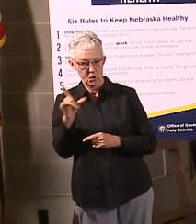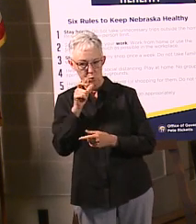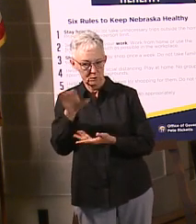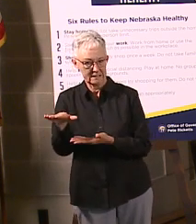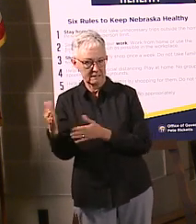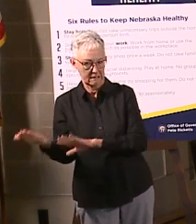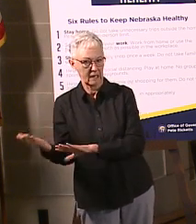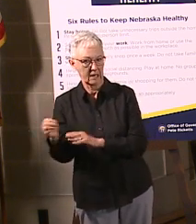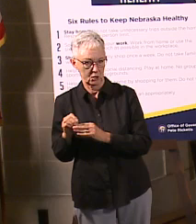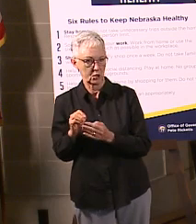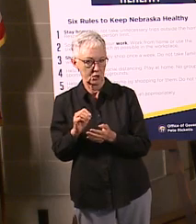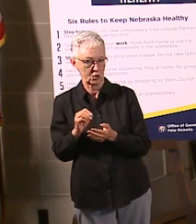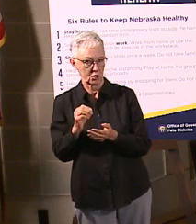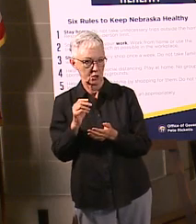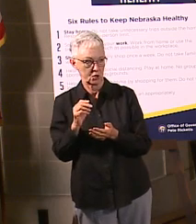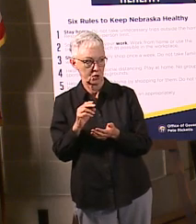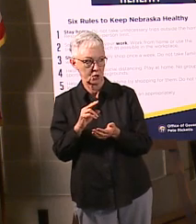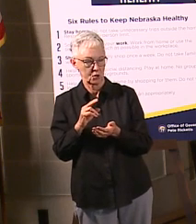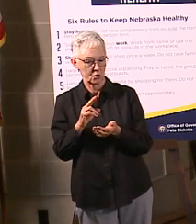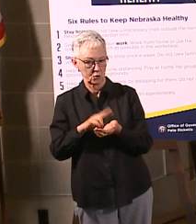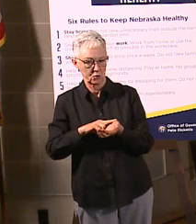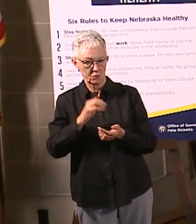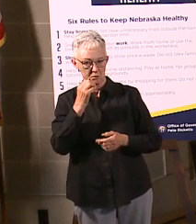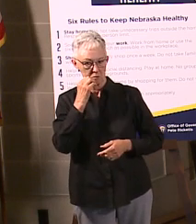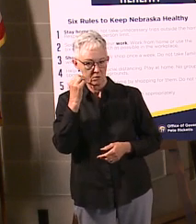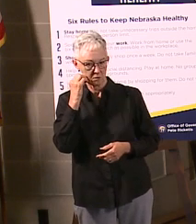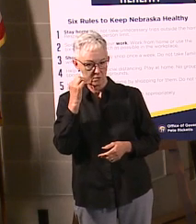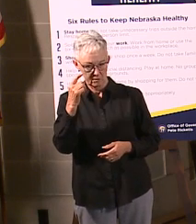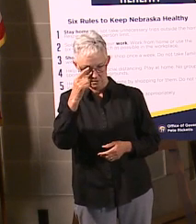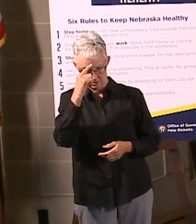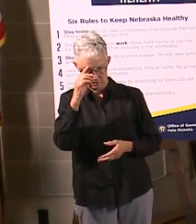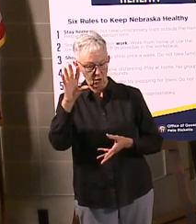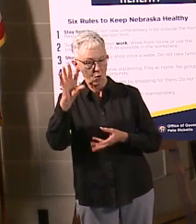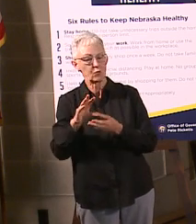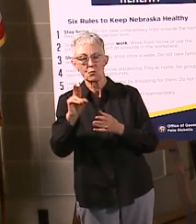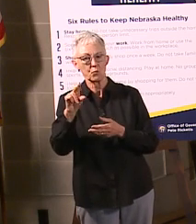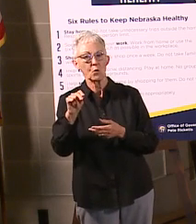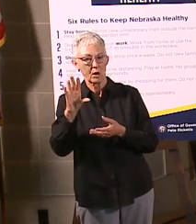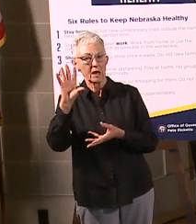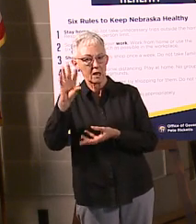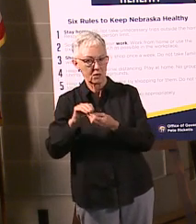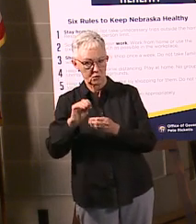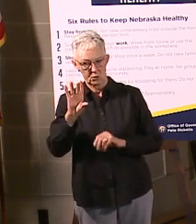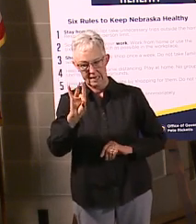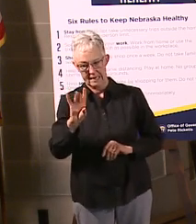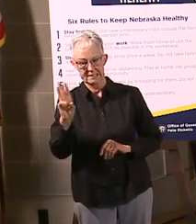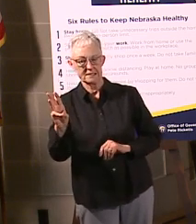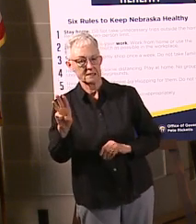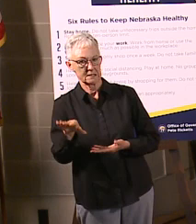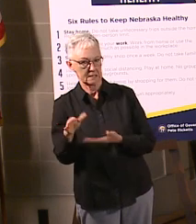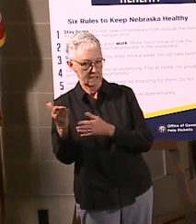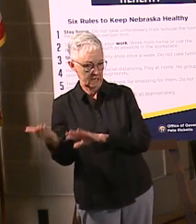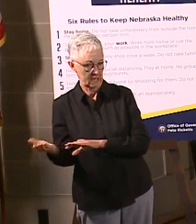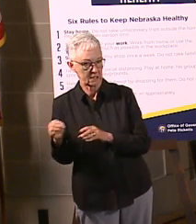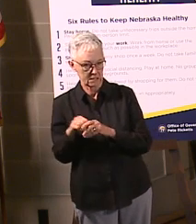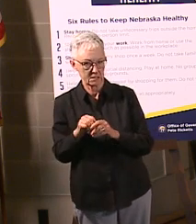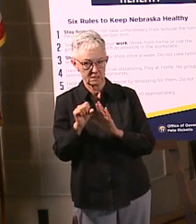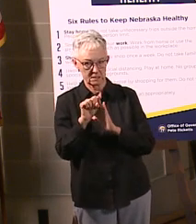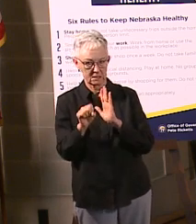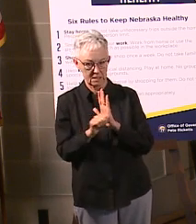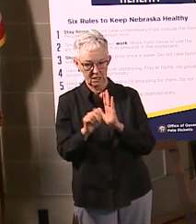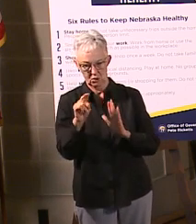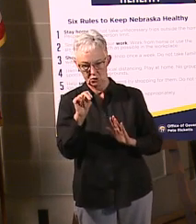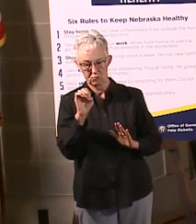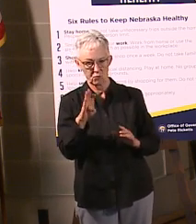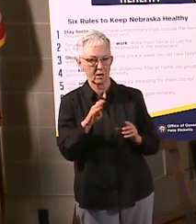57, I think we're up to 86 total casualties, total deaths in the state of Nebraska.